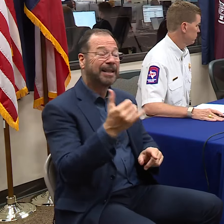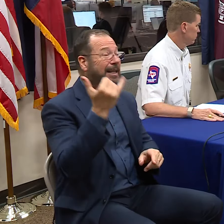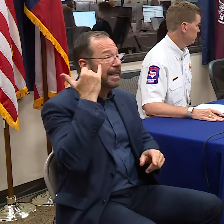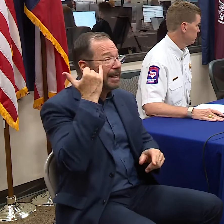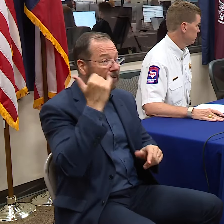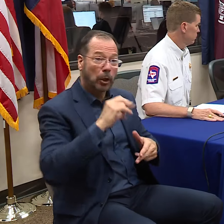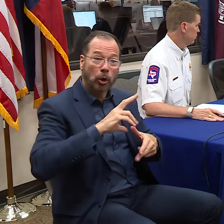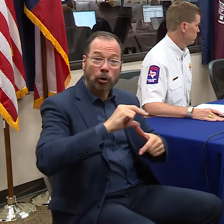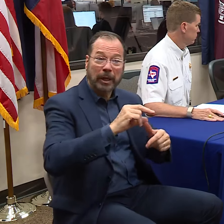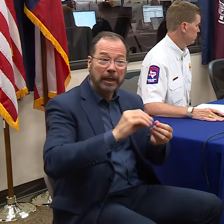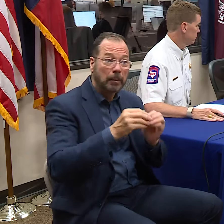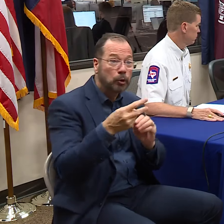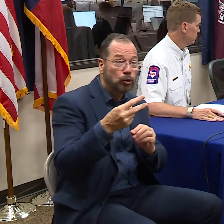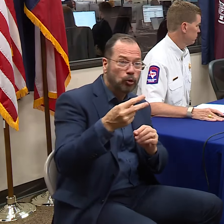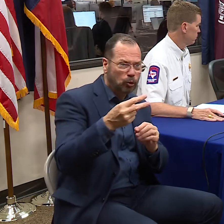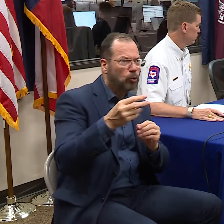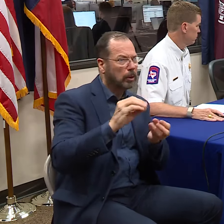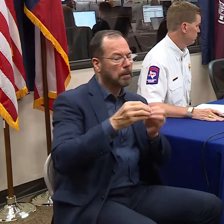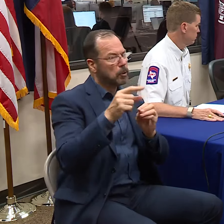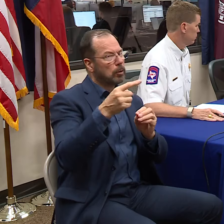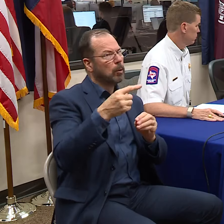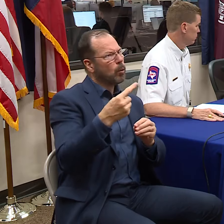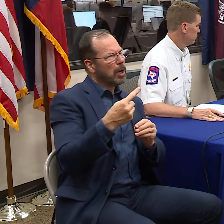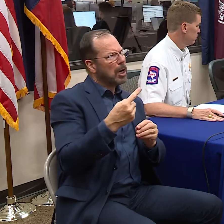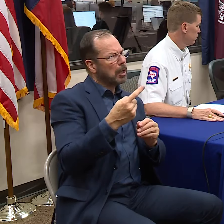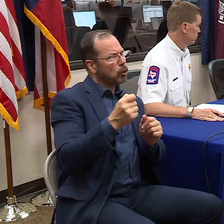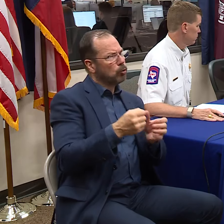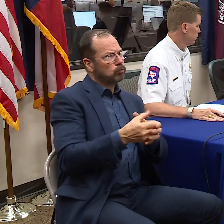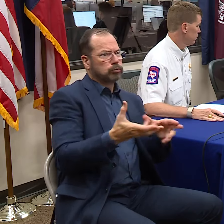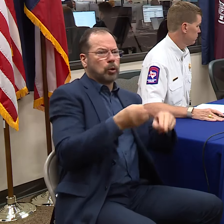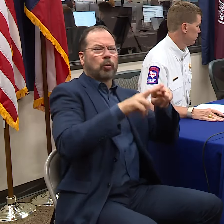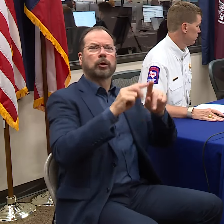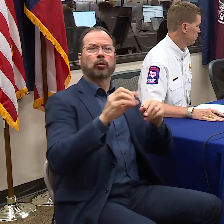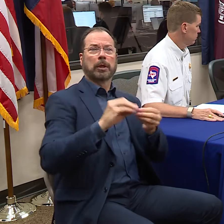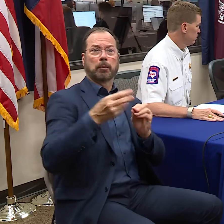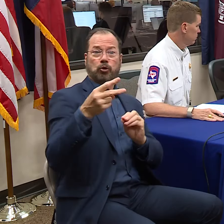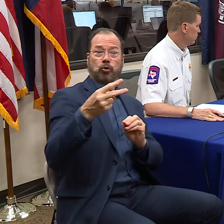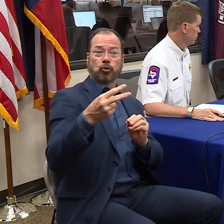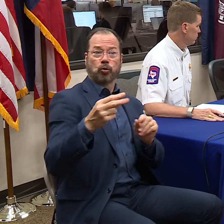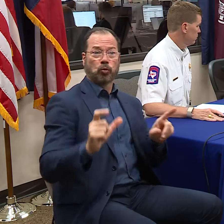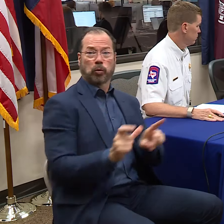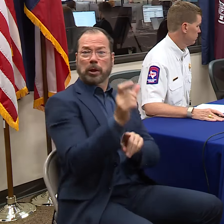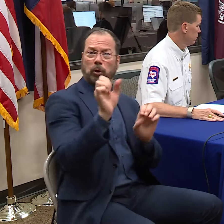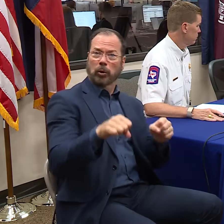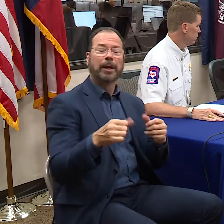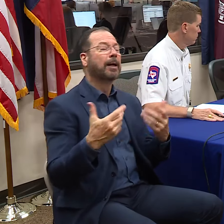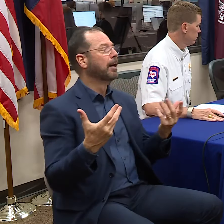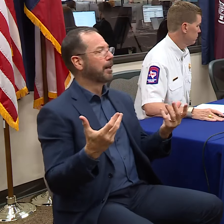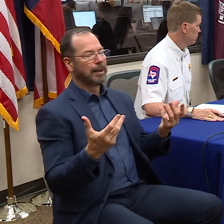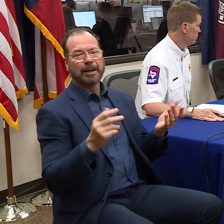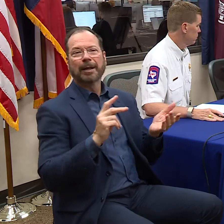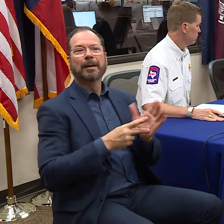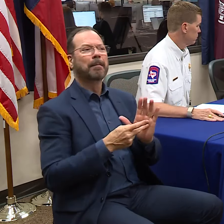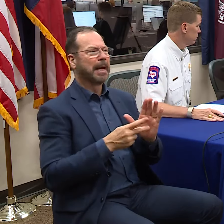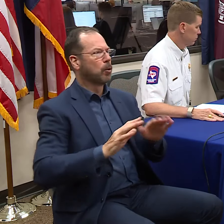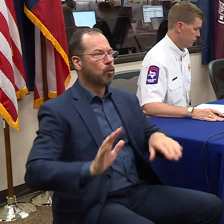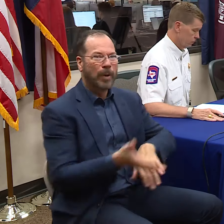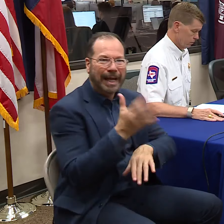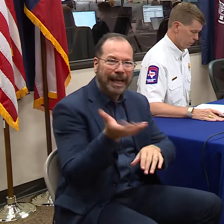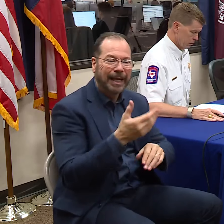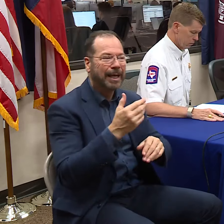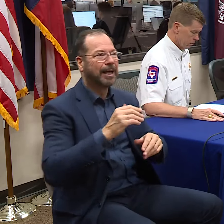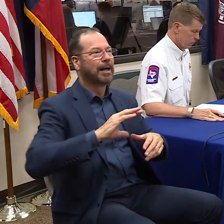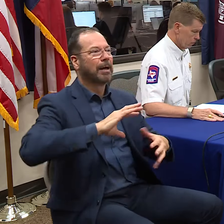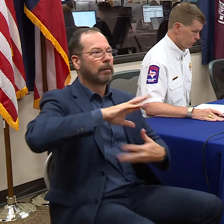Hurricane 2, it's predicted to be a Hurricane 1, but it could grow to a 2. That gets your wind level up pretty high, plus the